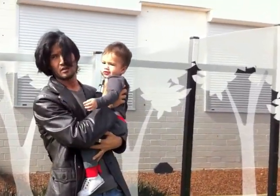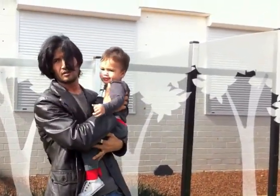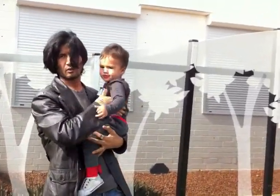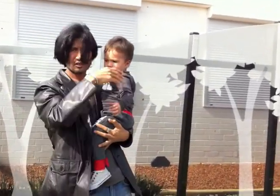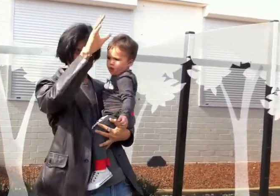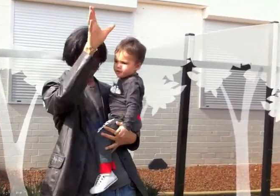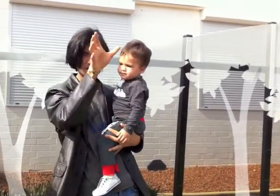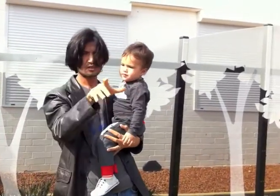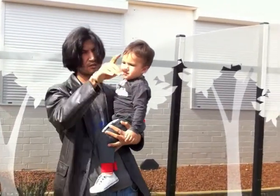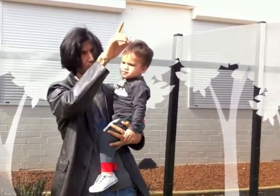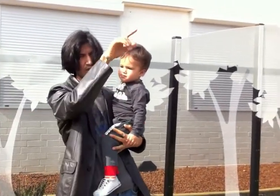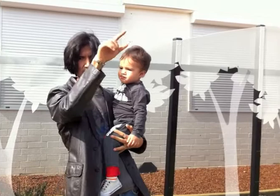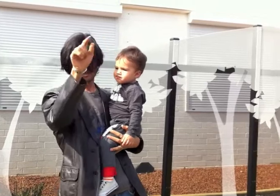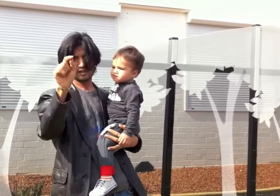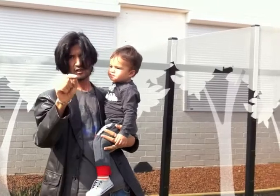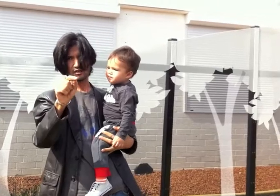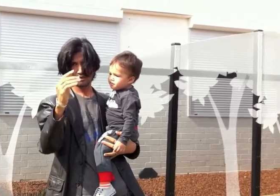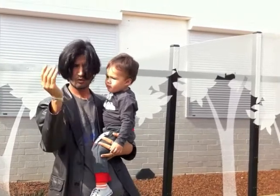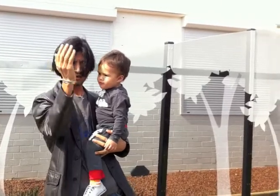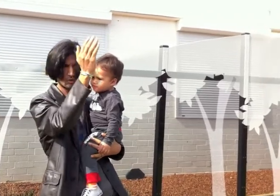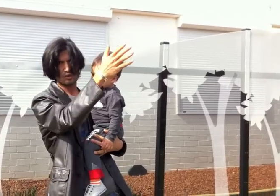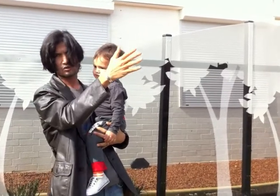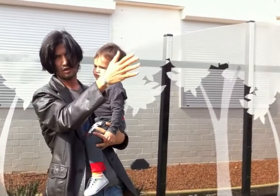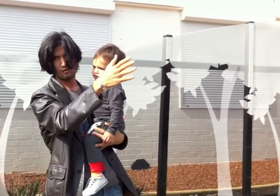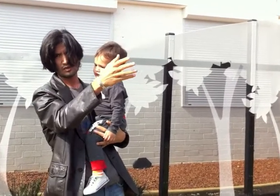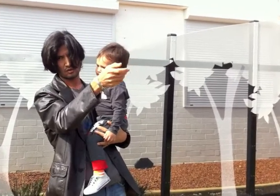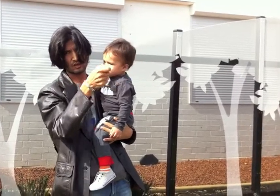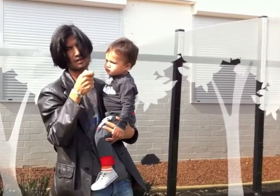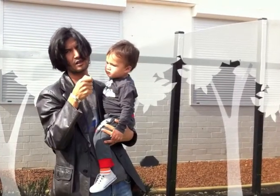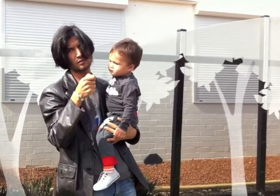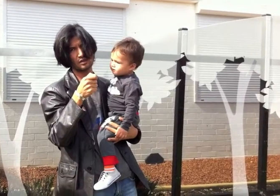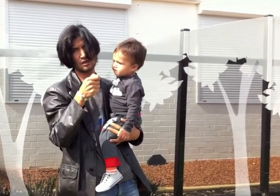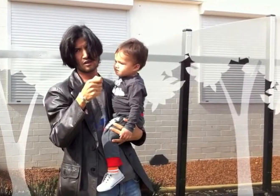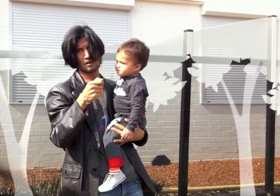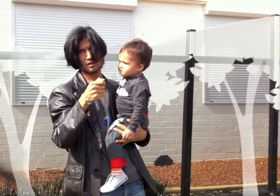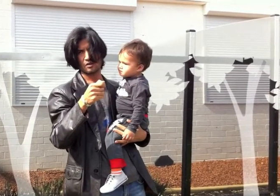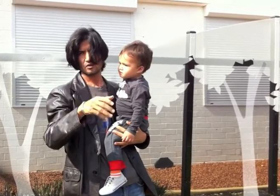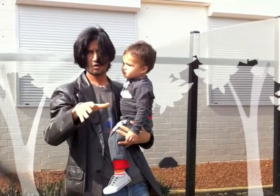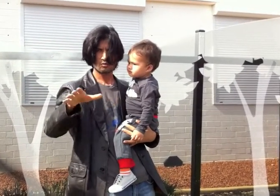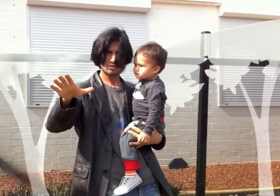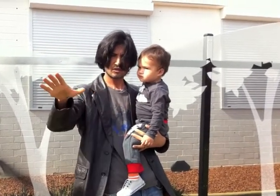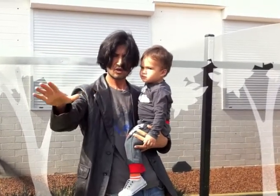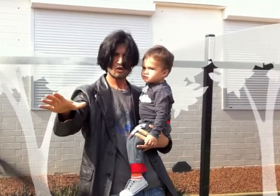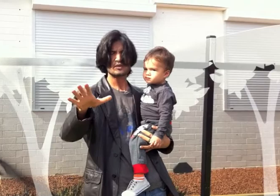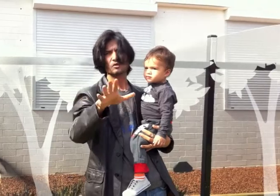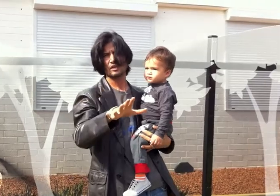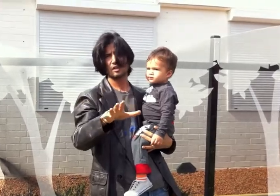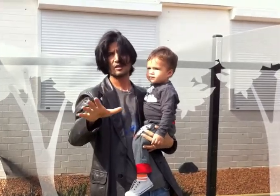There was a big list who got the letter. So we have to go to the office to get the number. So the officer would come,